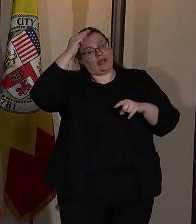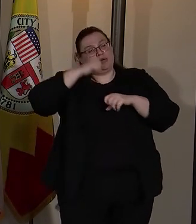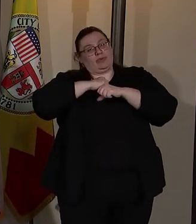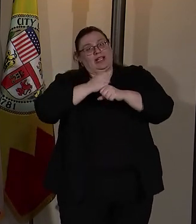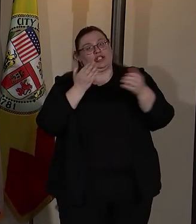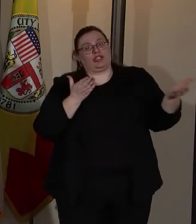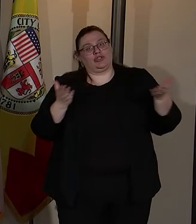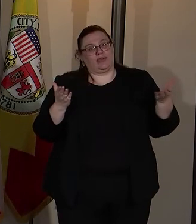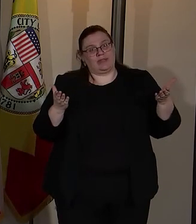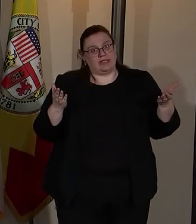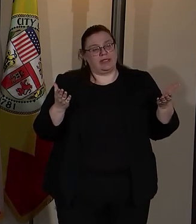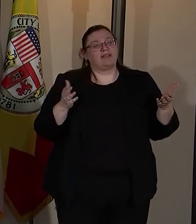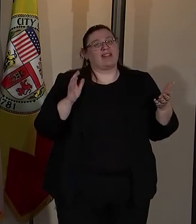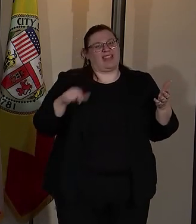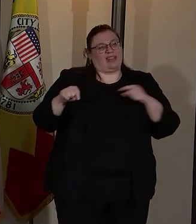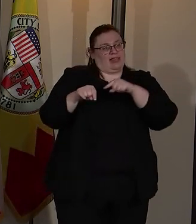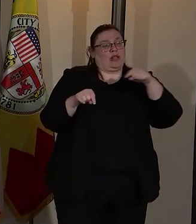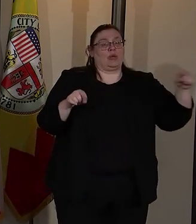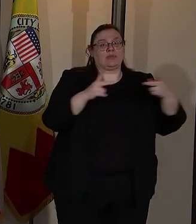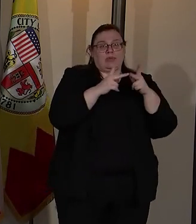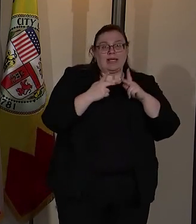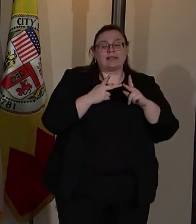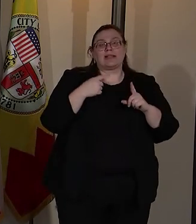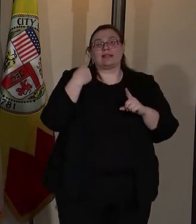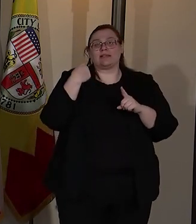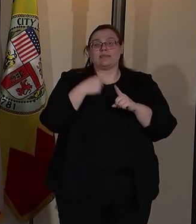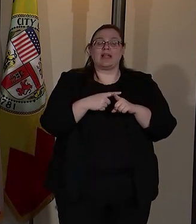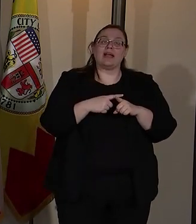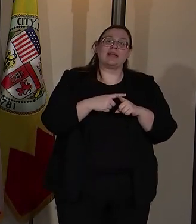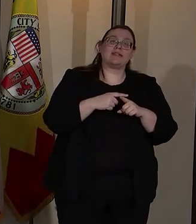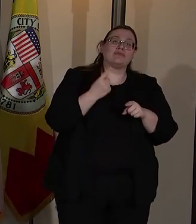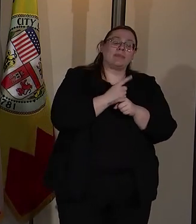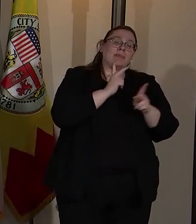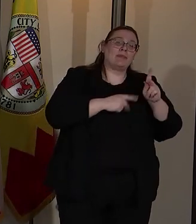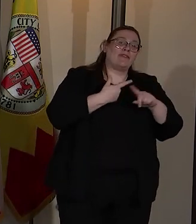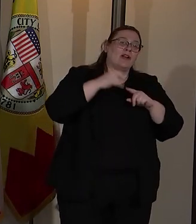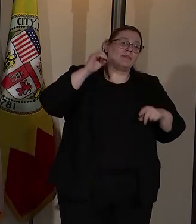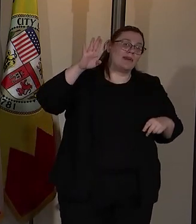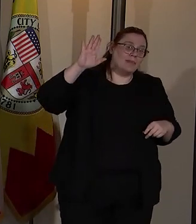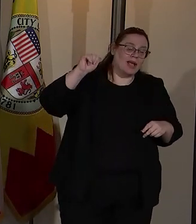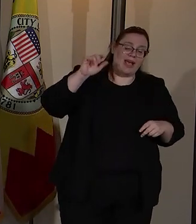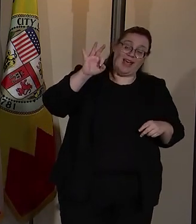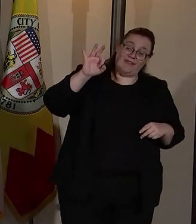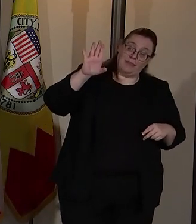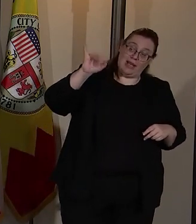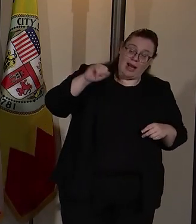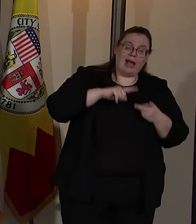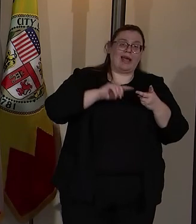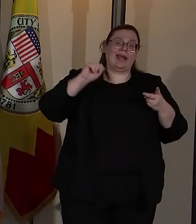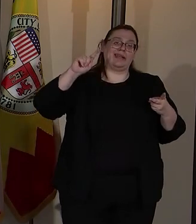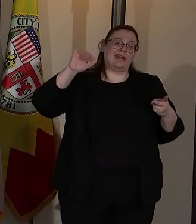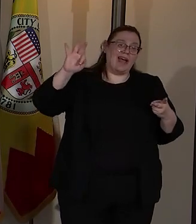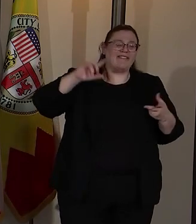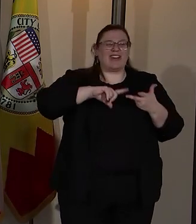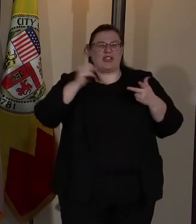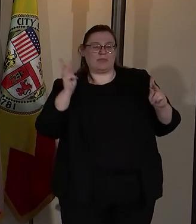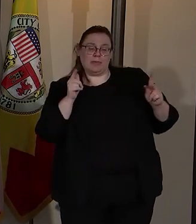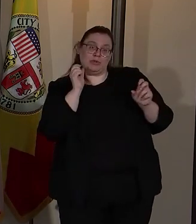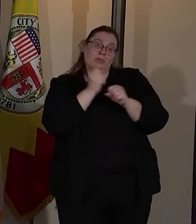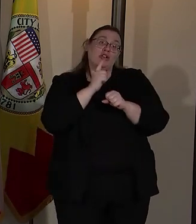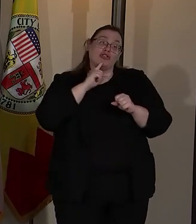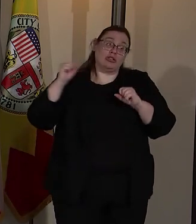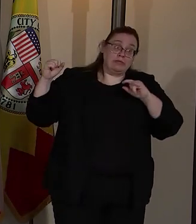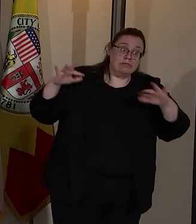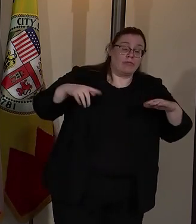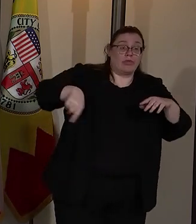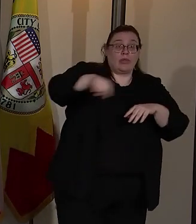services at those sites as well as line personnel from the FBI, ATF, and others that rallied to ensure that those